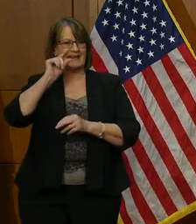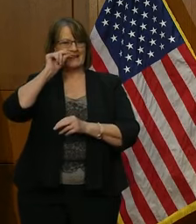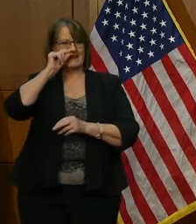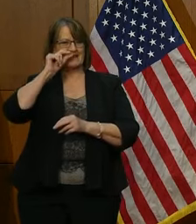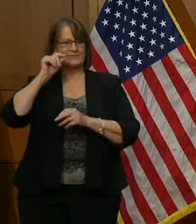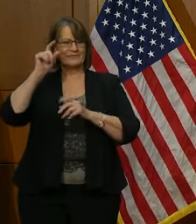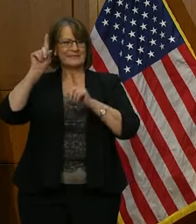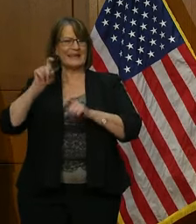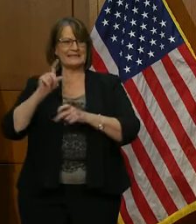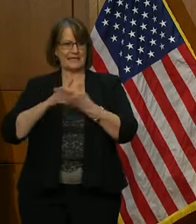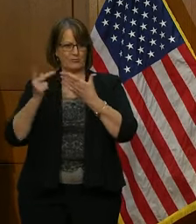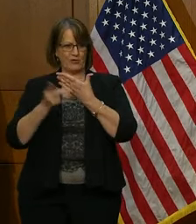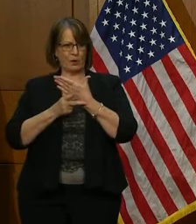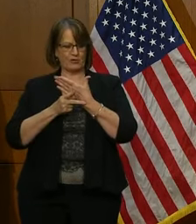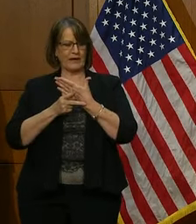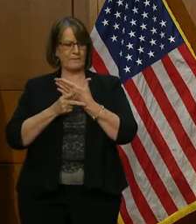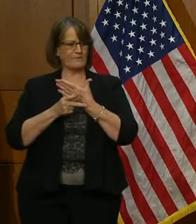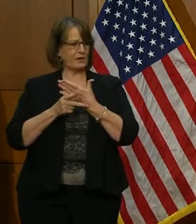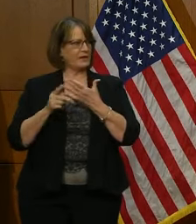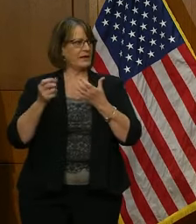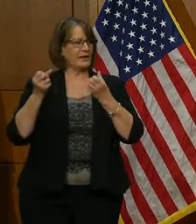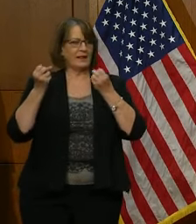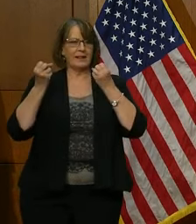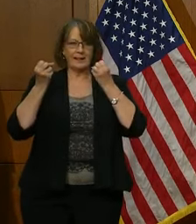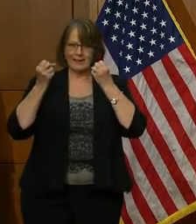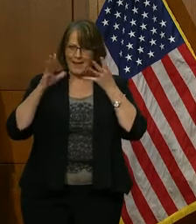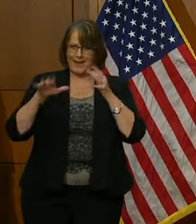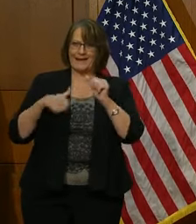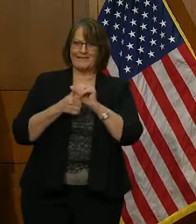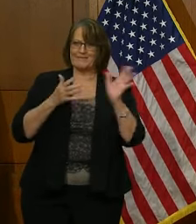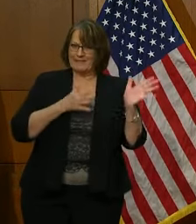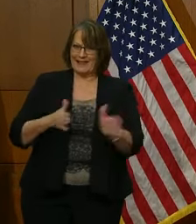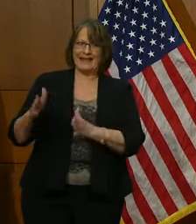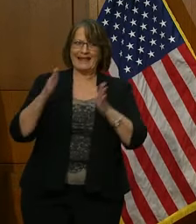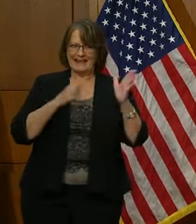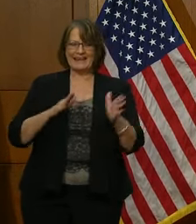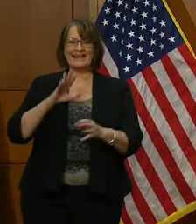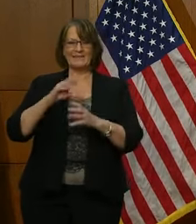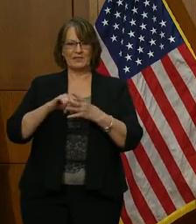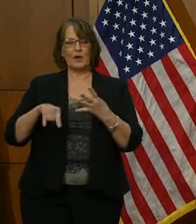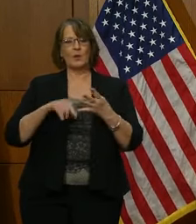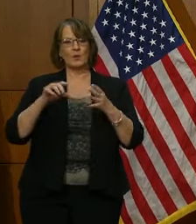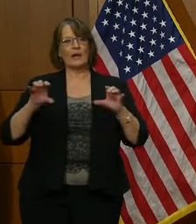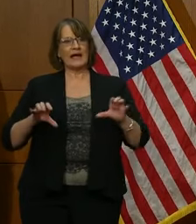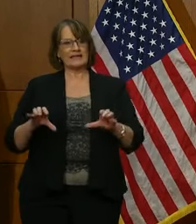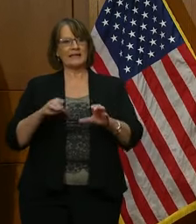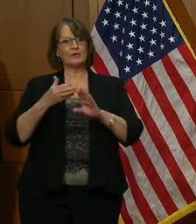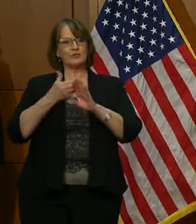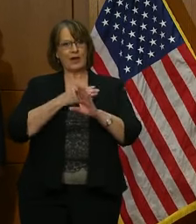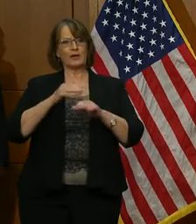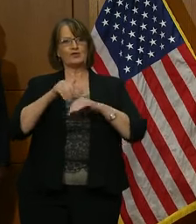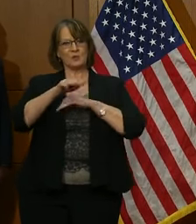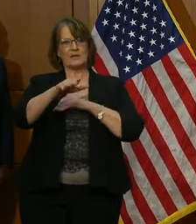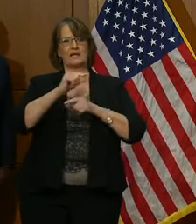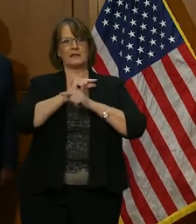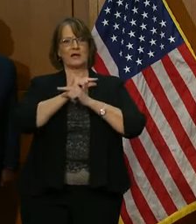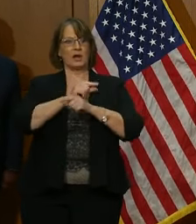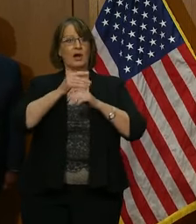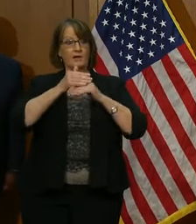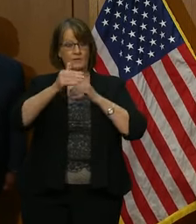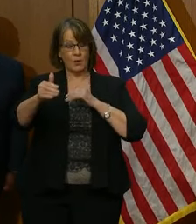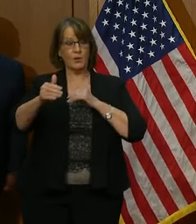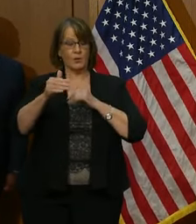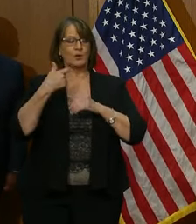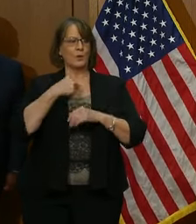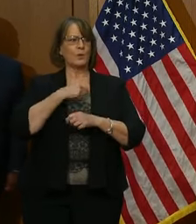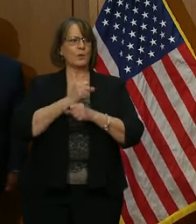And so prior to – there's a lot of logistical planning that goes into any of these activities, but prior to putting the Guard forward on a mission, we make sure